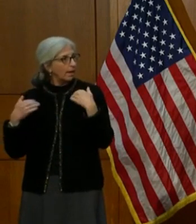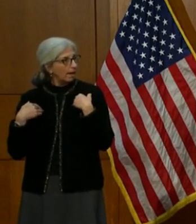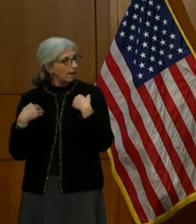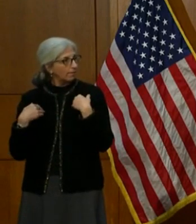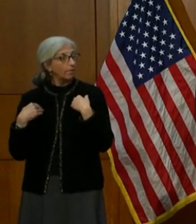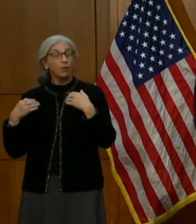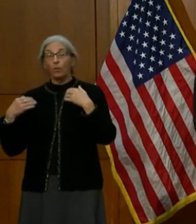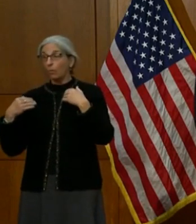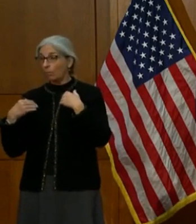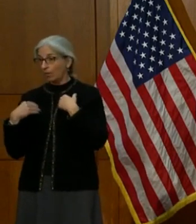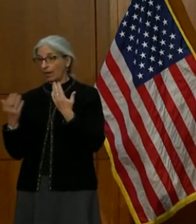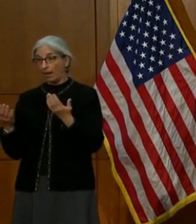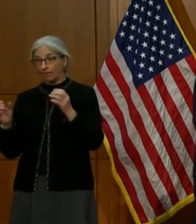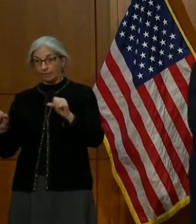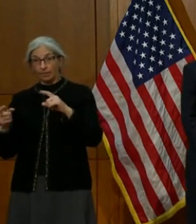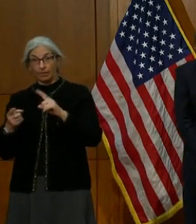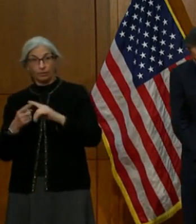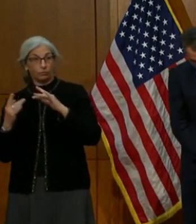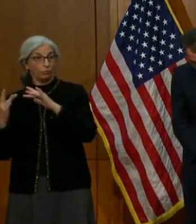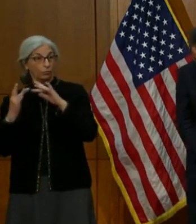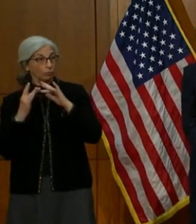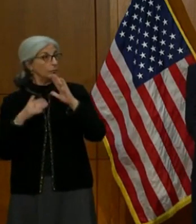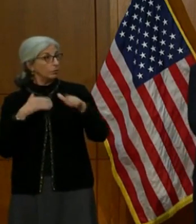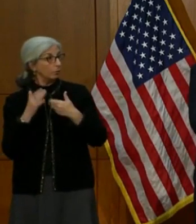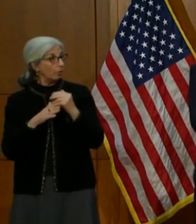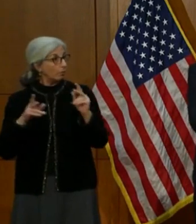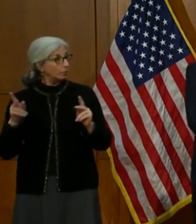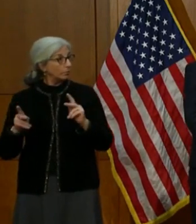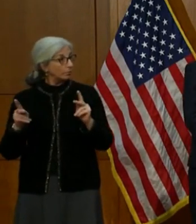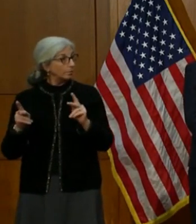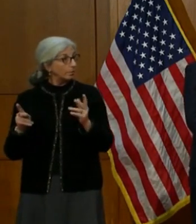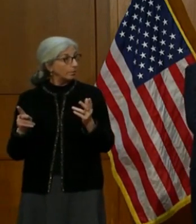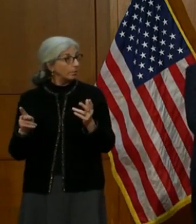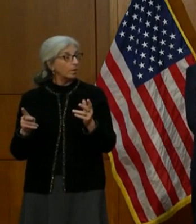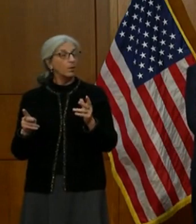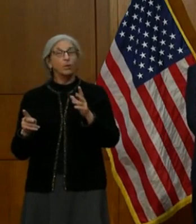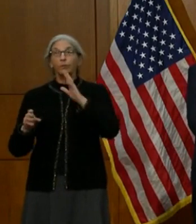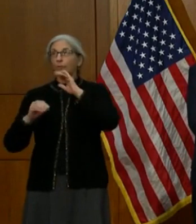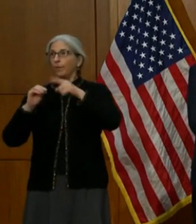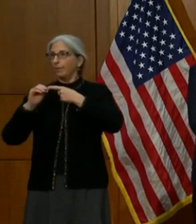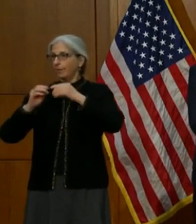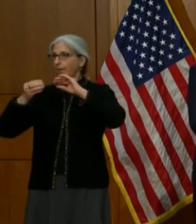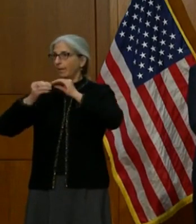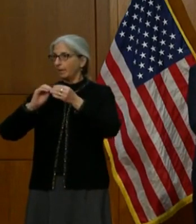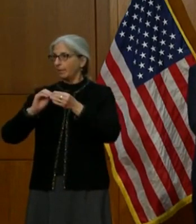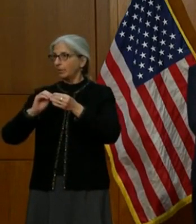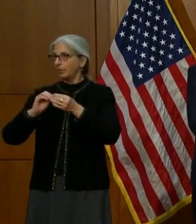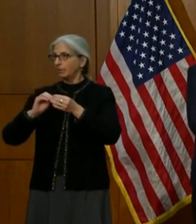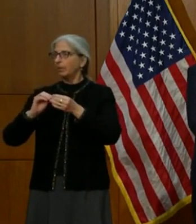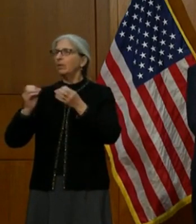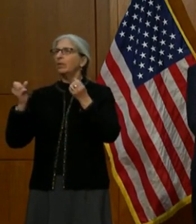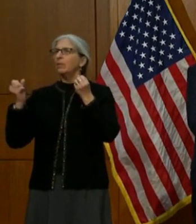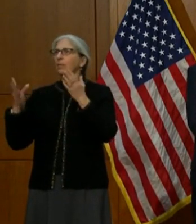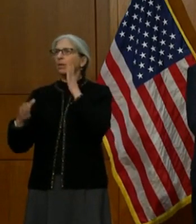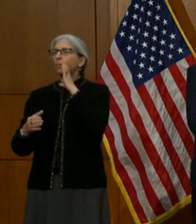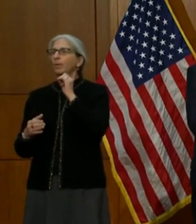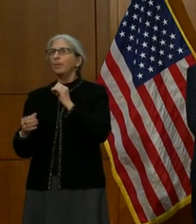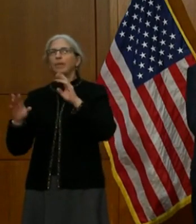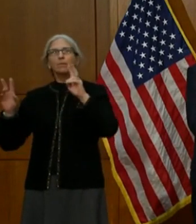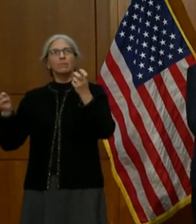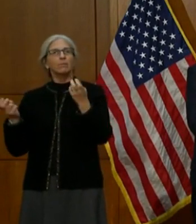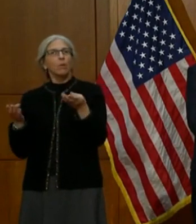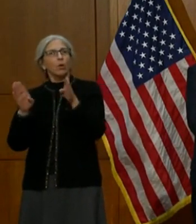all of those people. You mentioned the numbers. A lot of that will be what we call closed points of